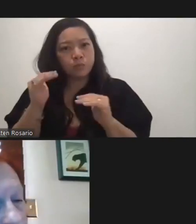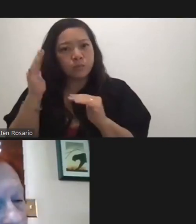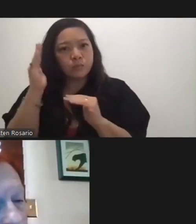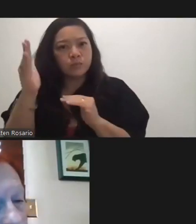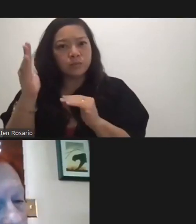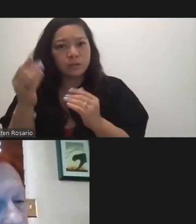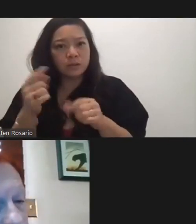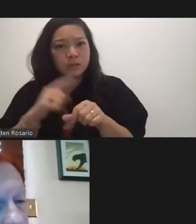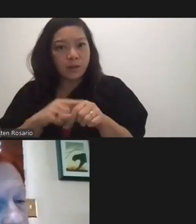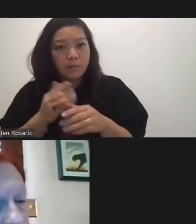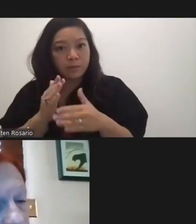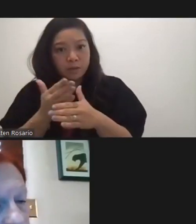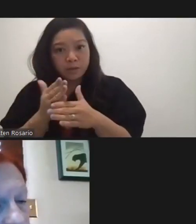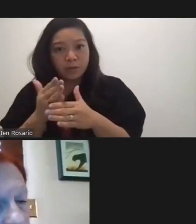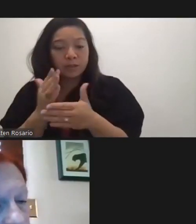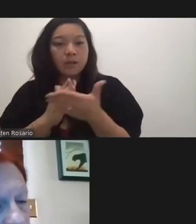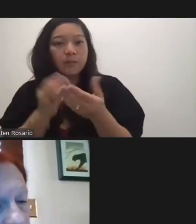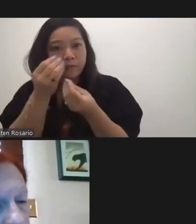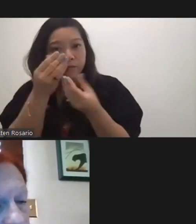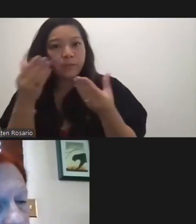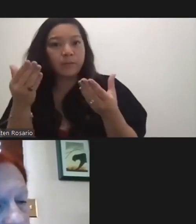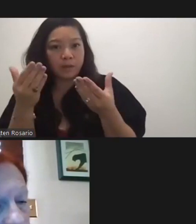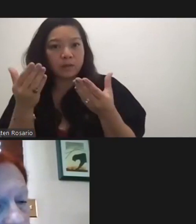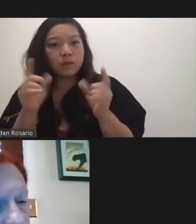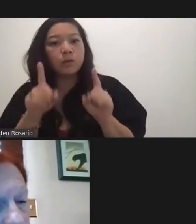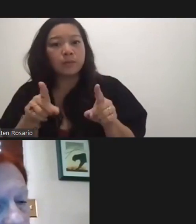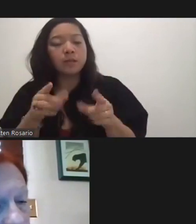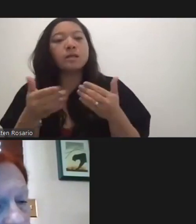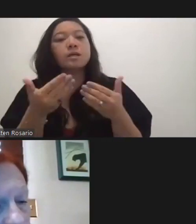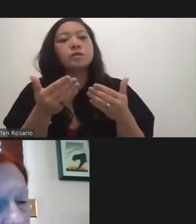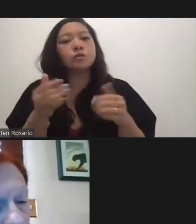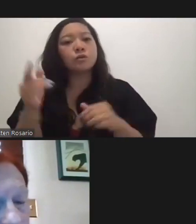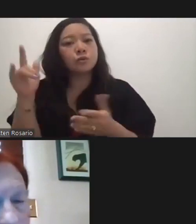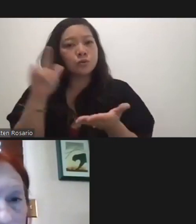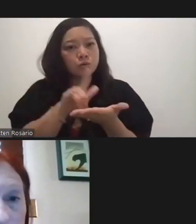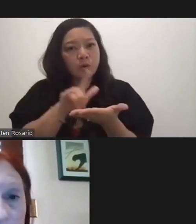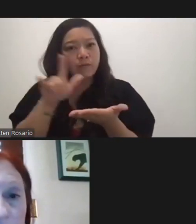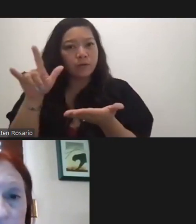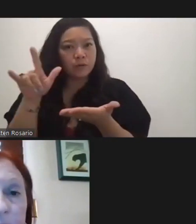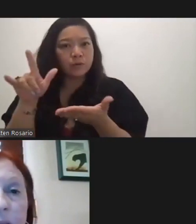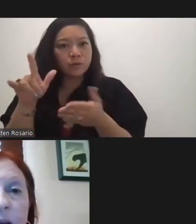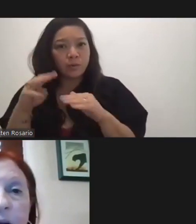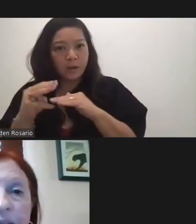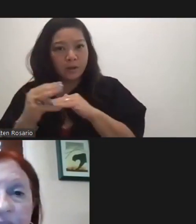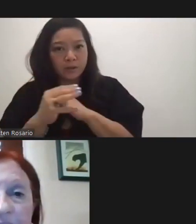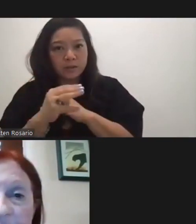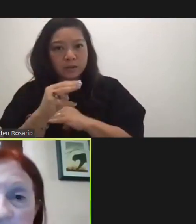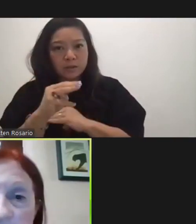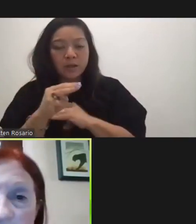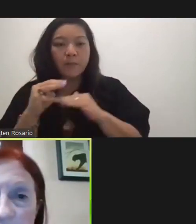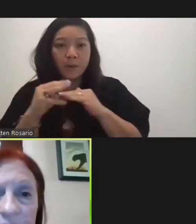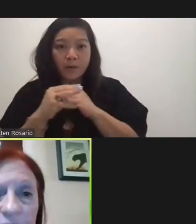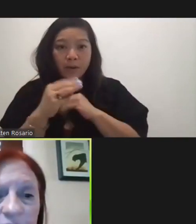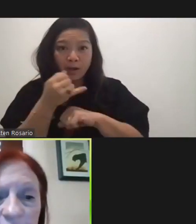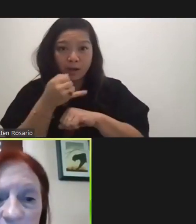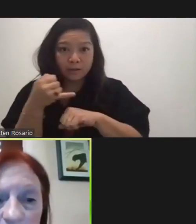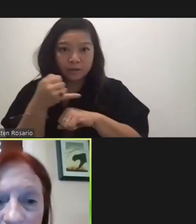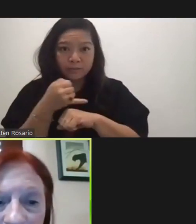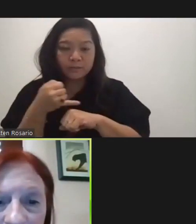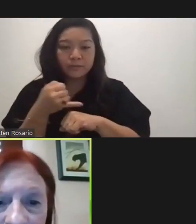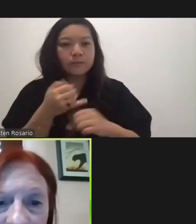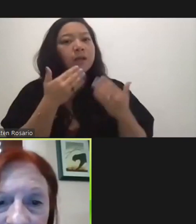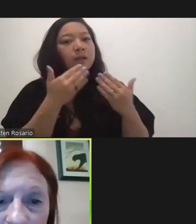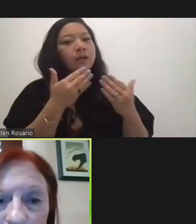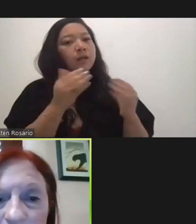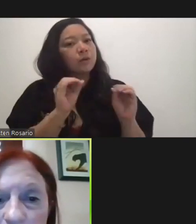information and agreement so that there will be much easier travel throughout the Mariana Islands. Okay. Thank you. No further